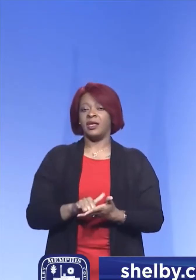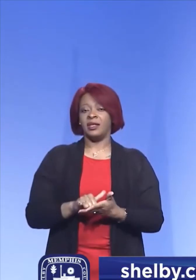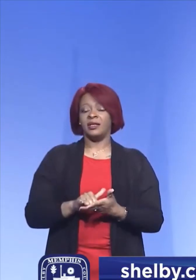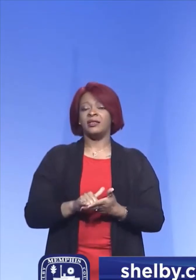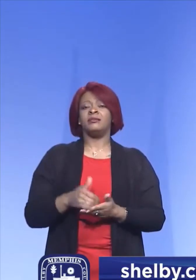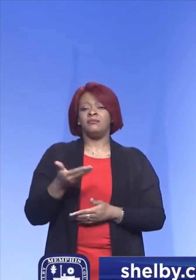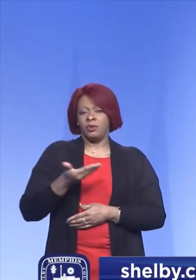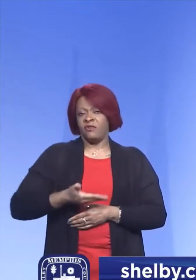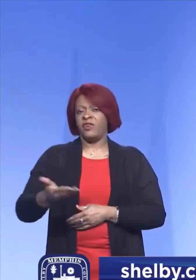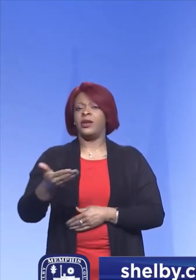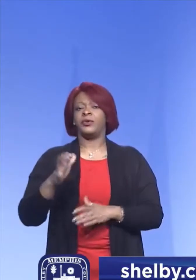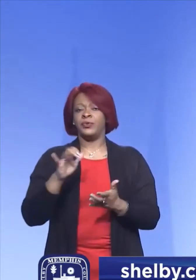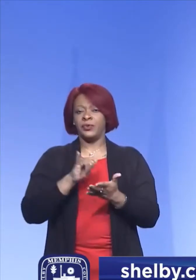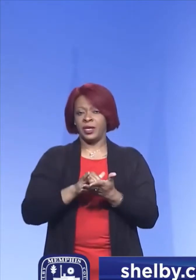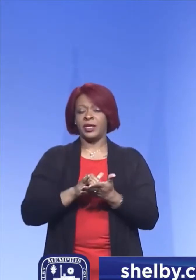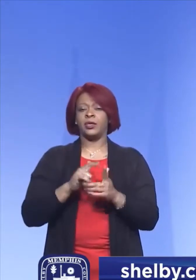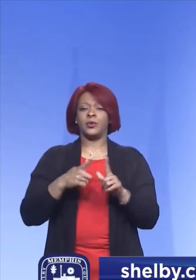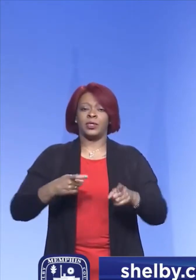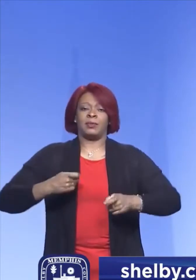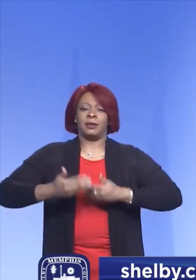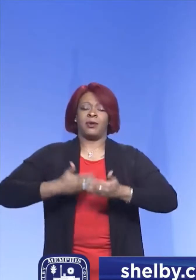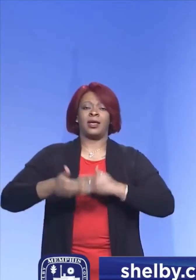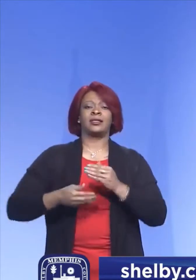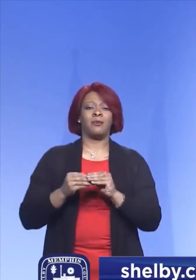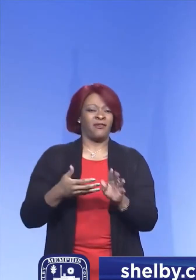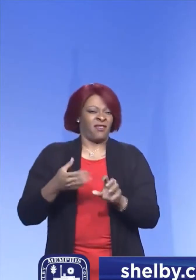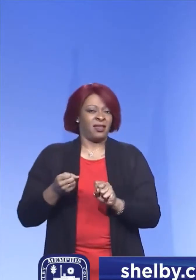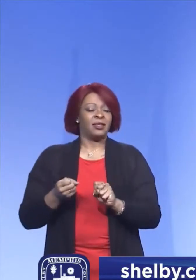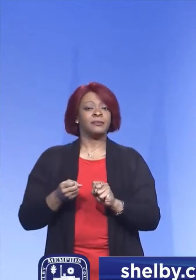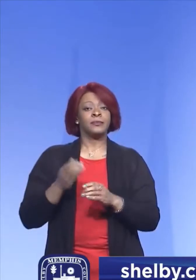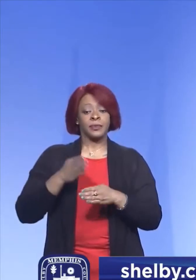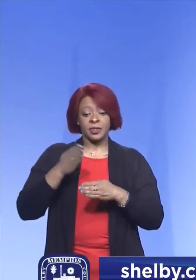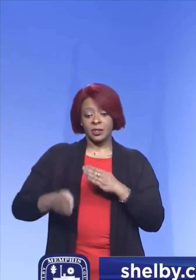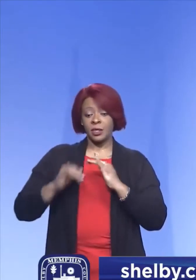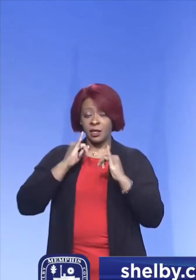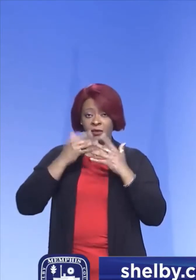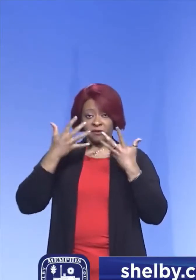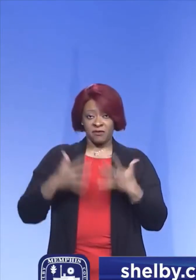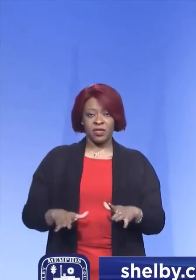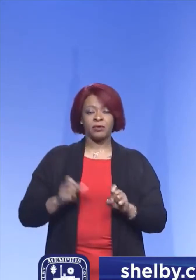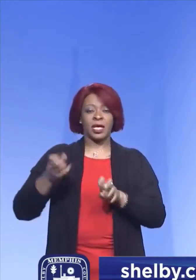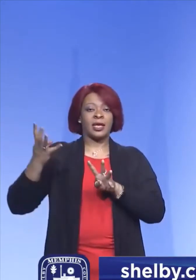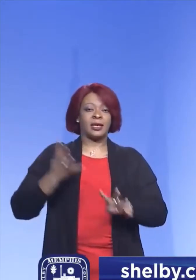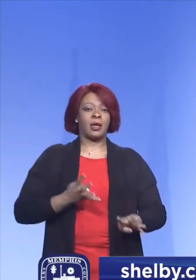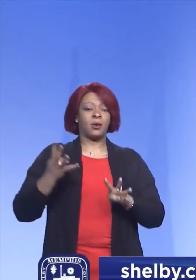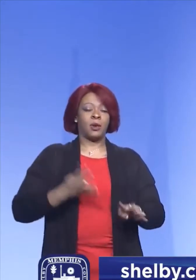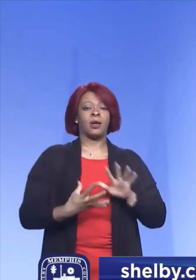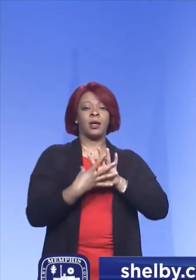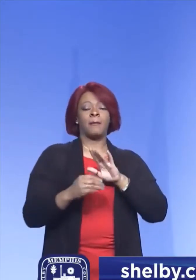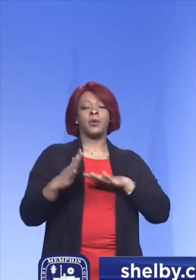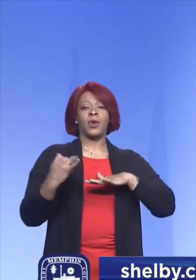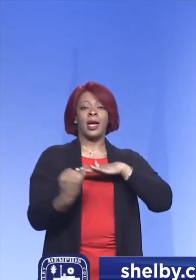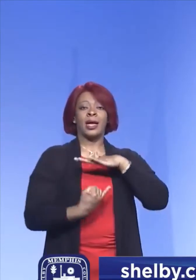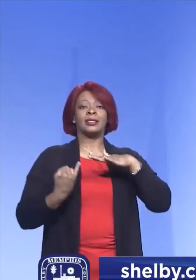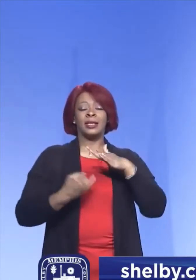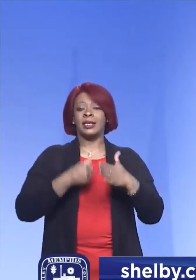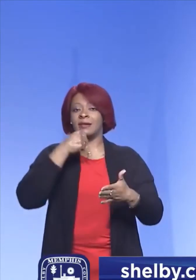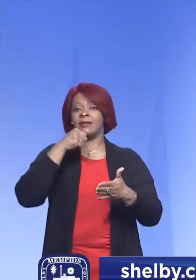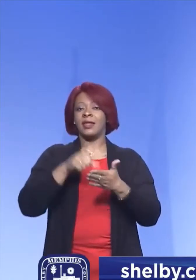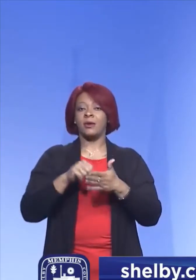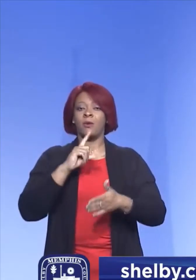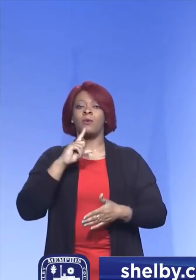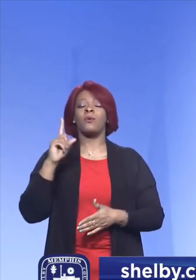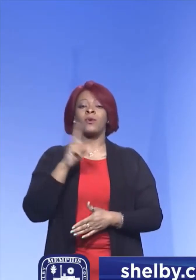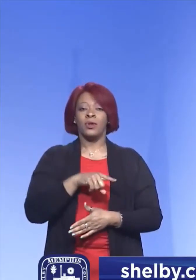to do that to speed everything up. At the end of the interview, they will have the opportunity to download a copy of their isolation letter and